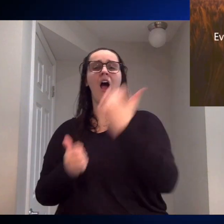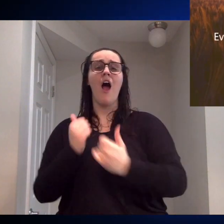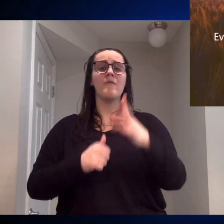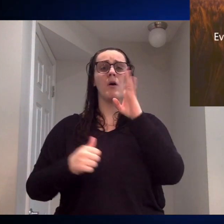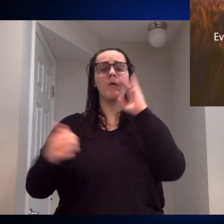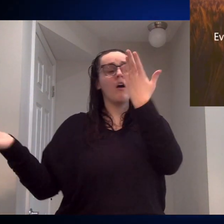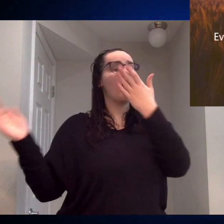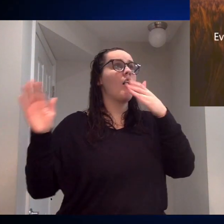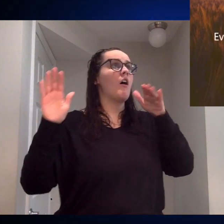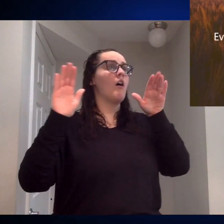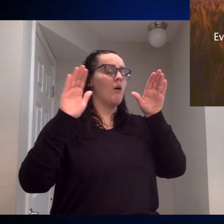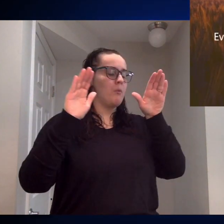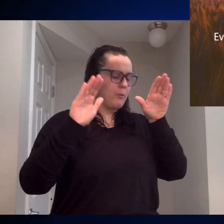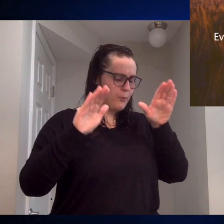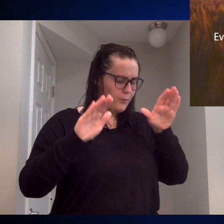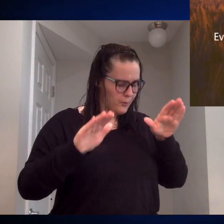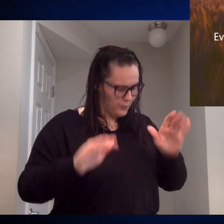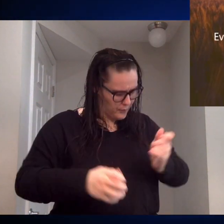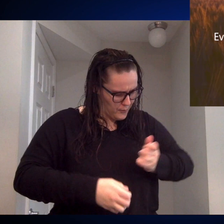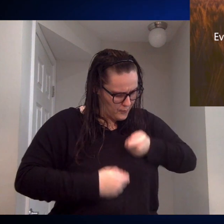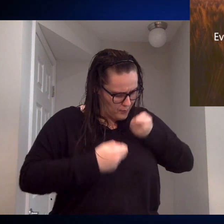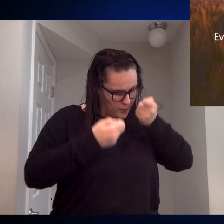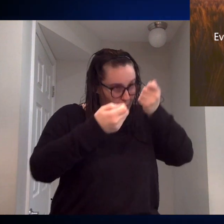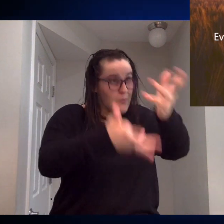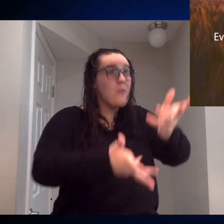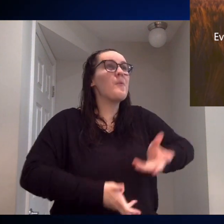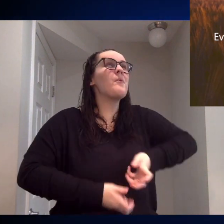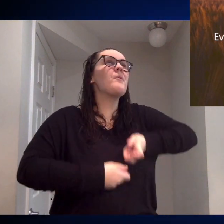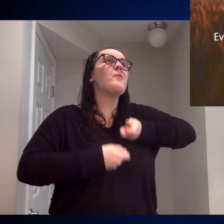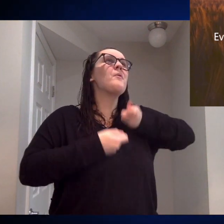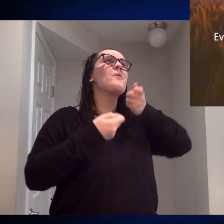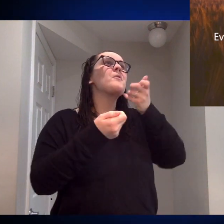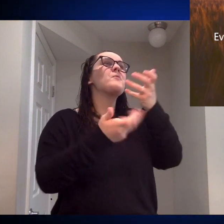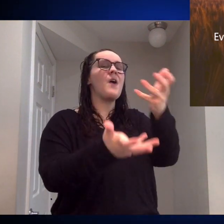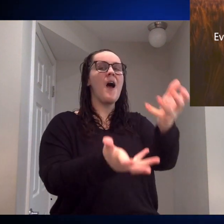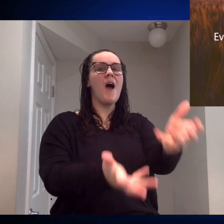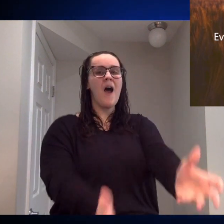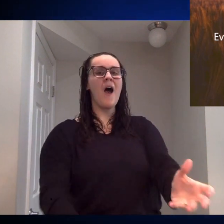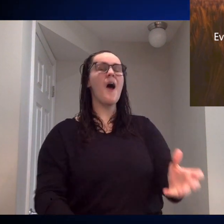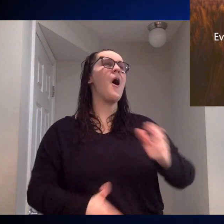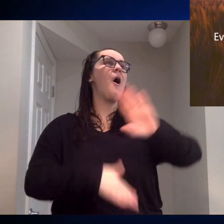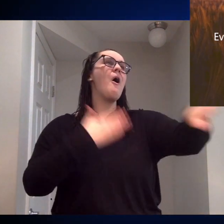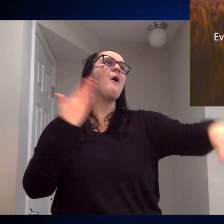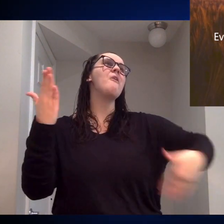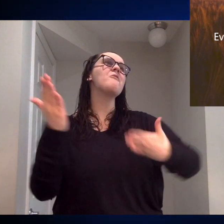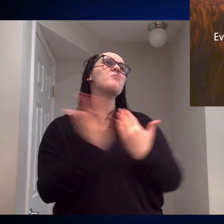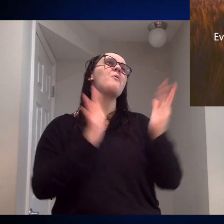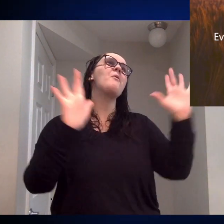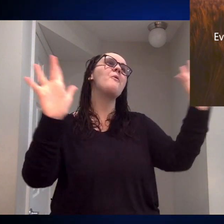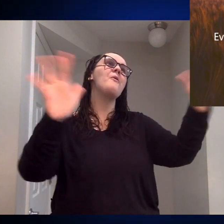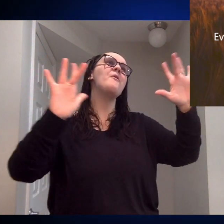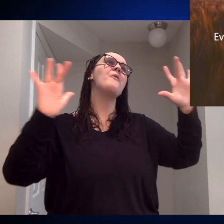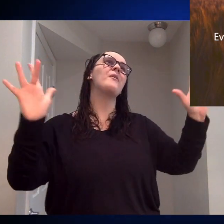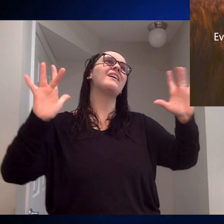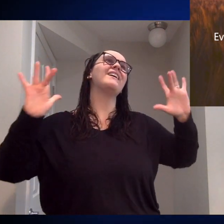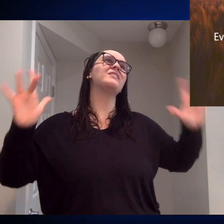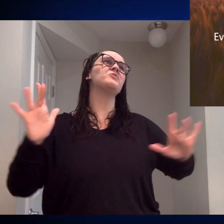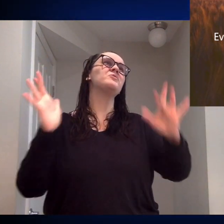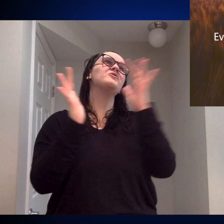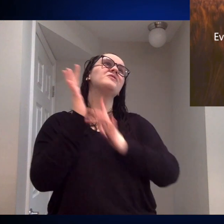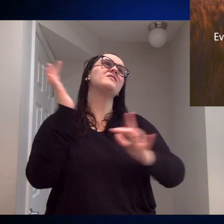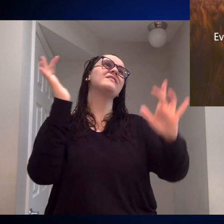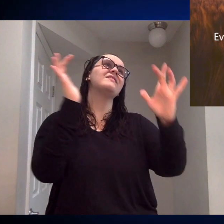will bow. Every tongue will shout all glory